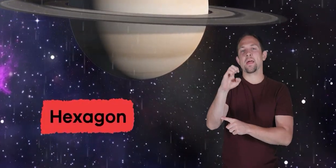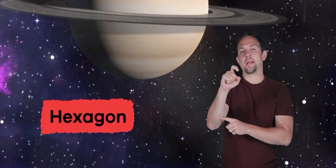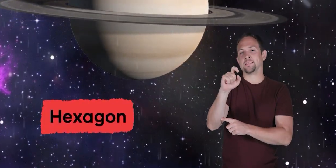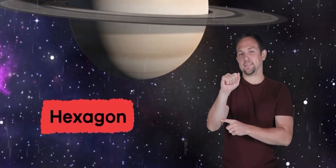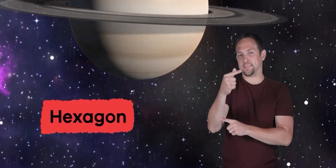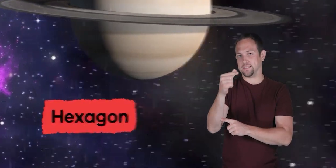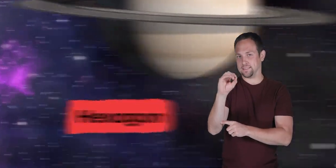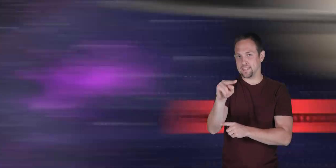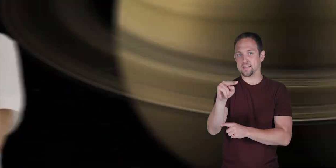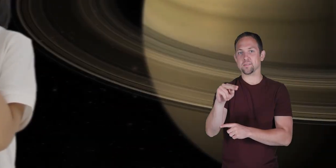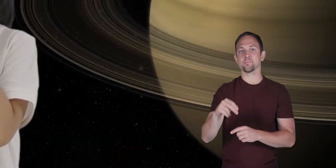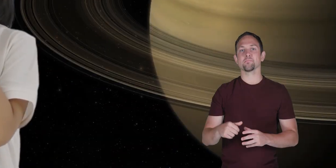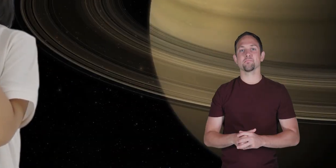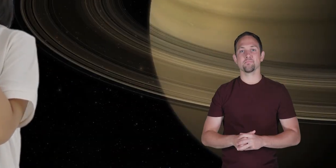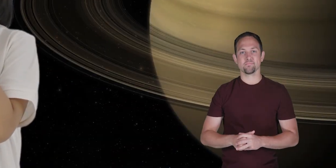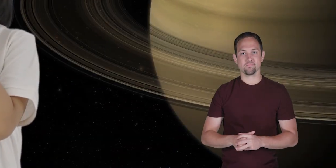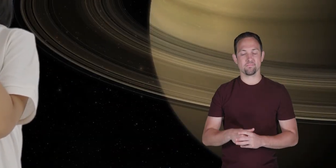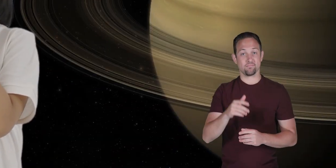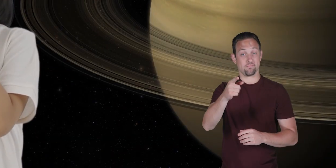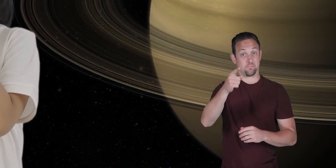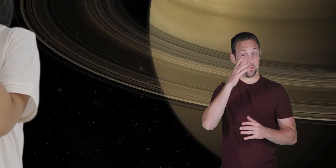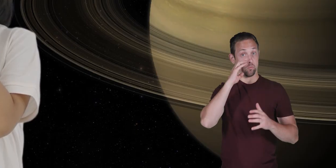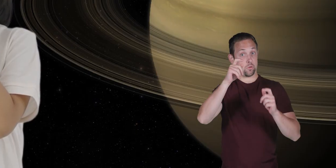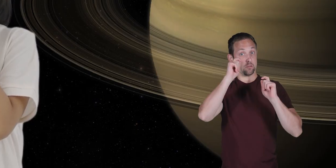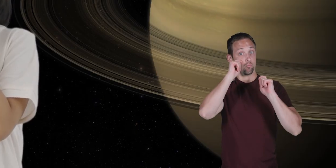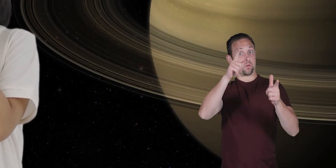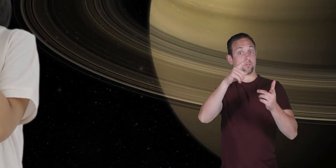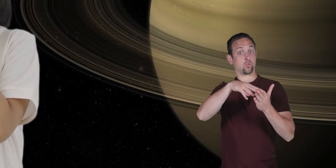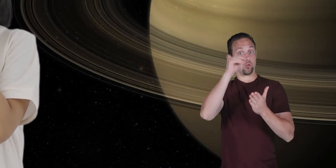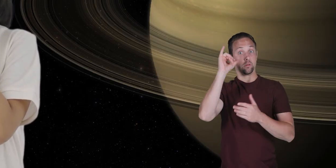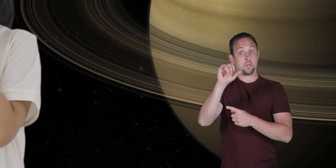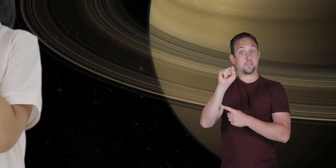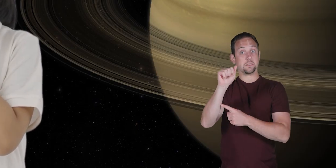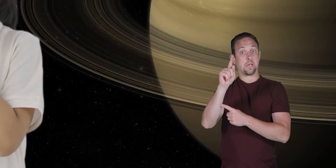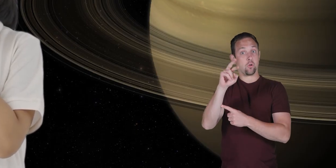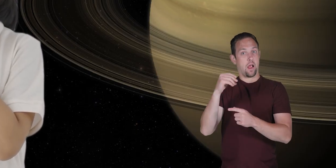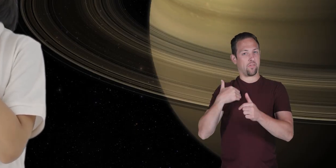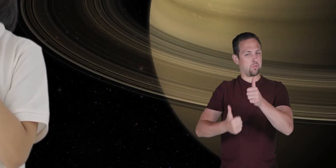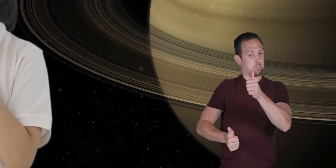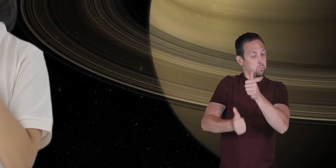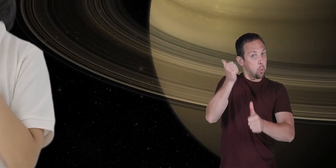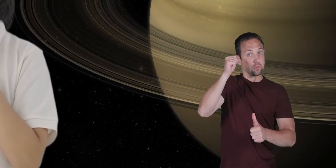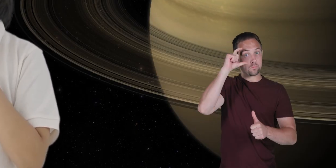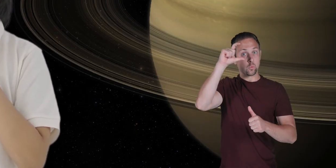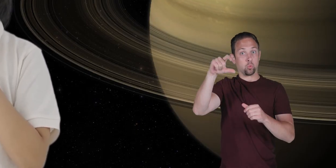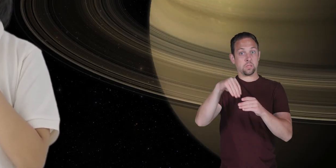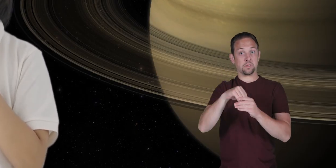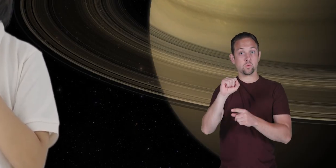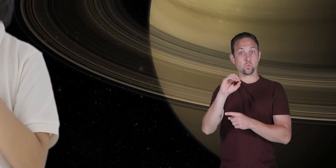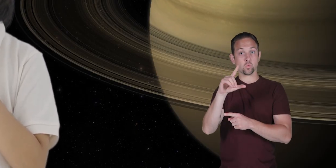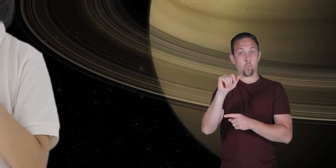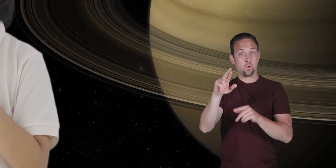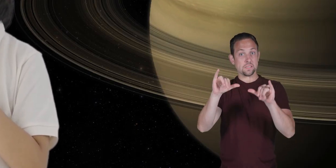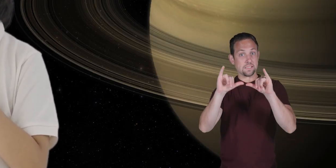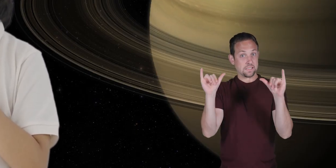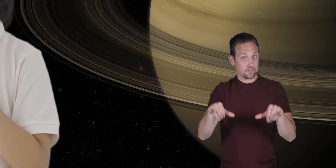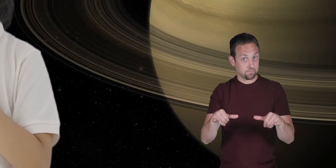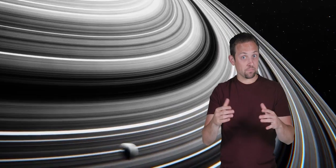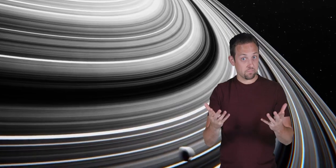would you be surprised to learn that Saturn has the most moons in the solar system right